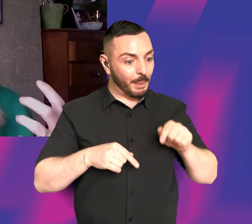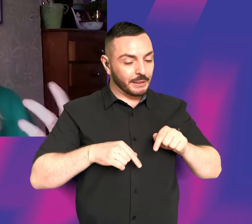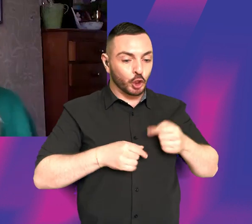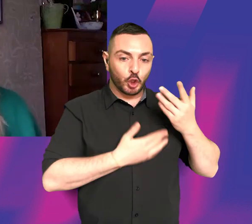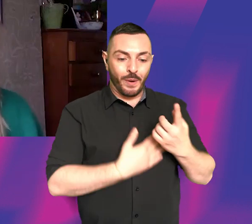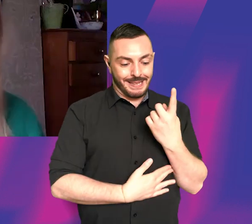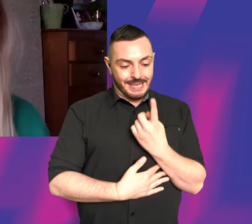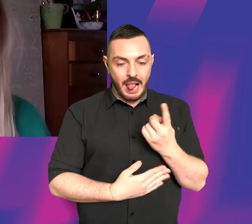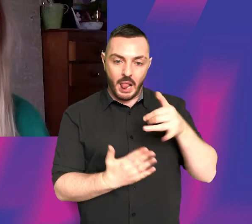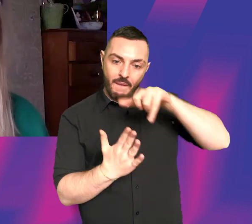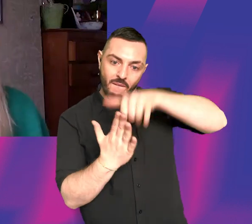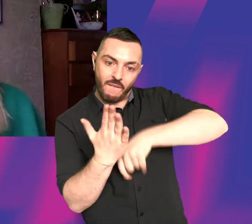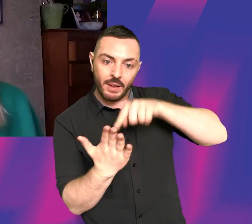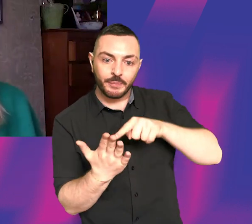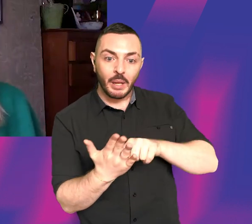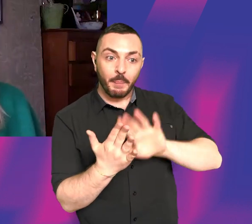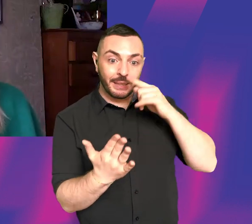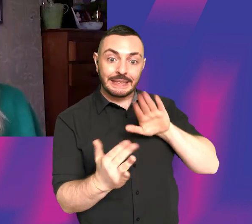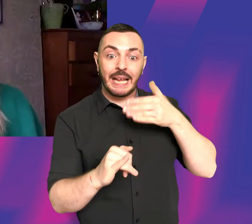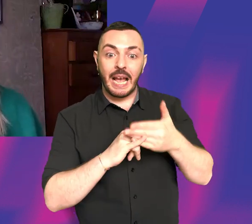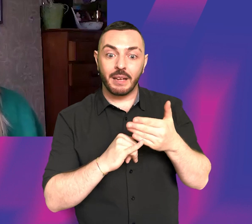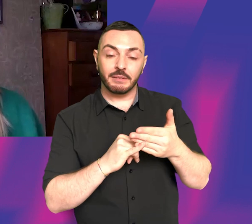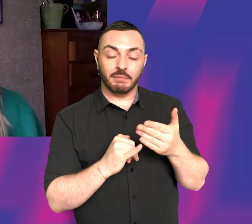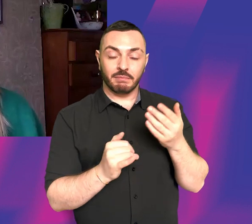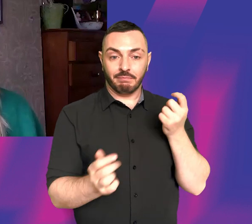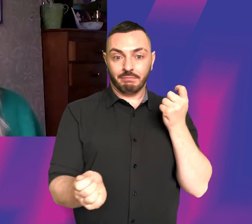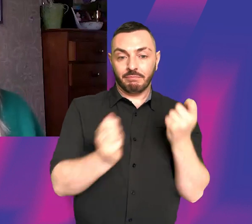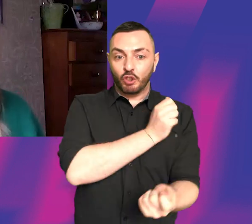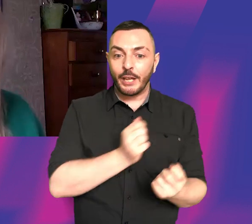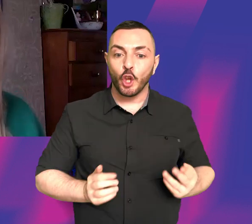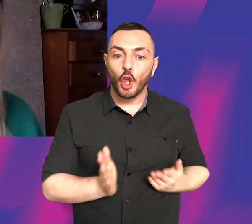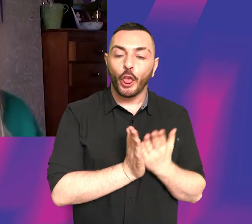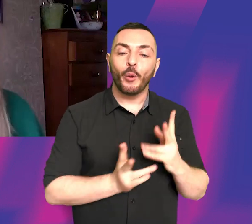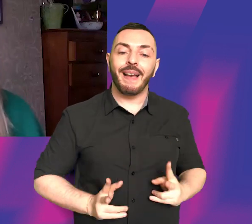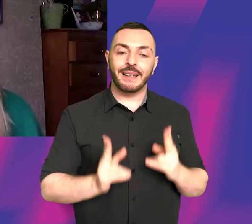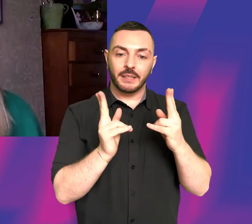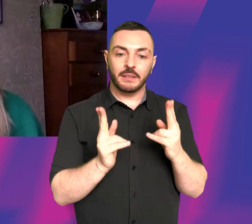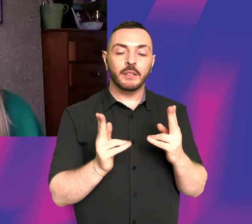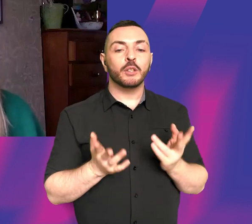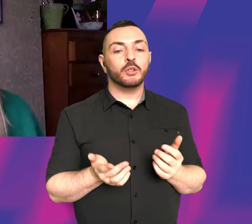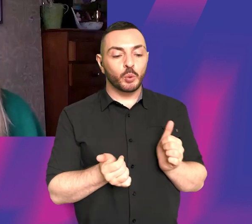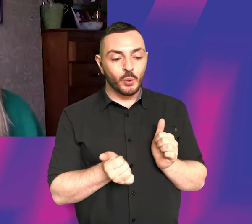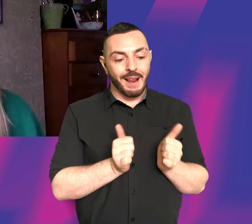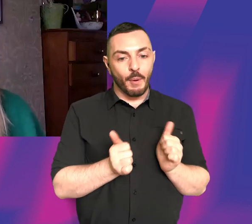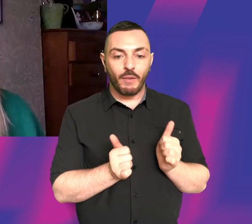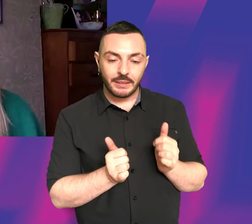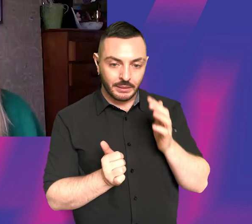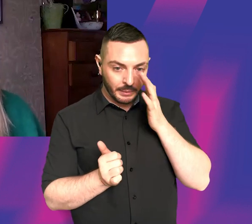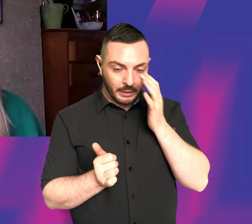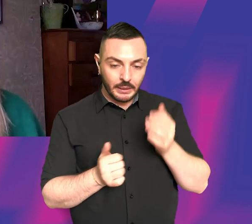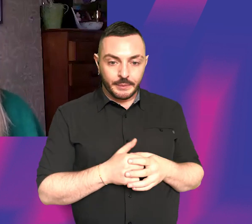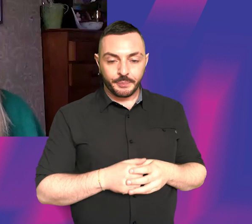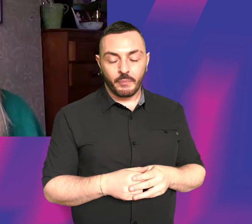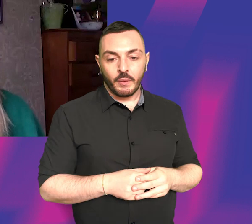can, can be completely changed in the edit. So, you know, if you want to be the best collaborator possible, then you